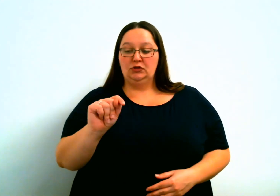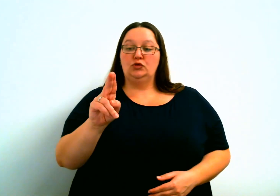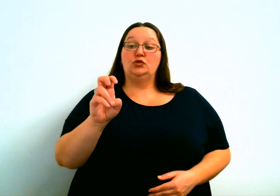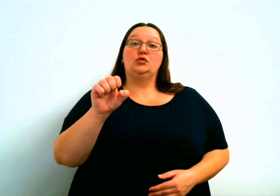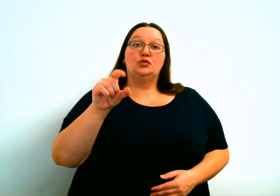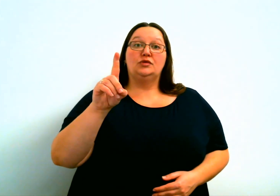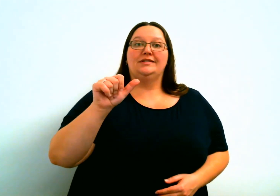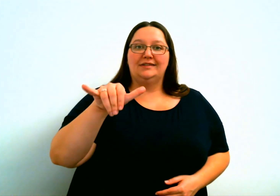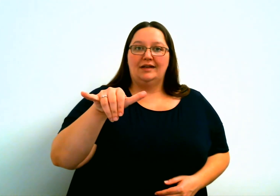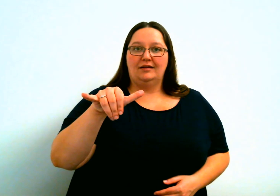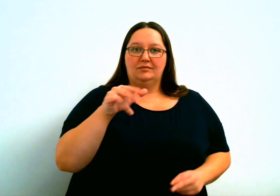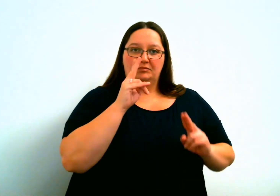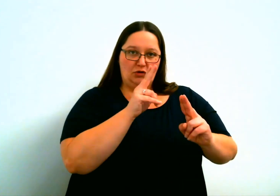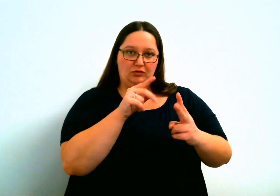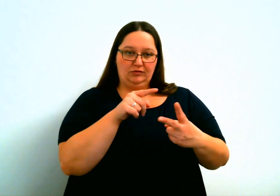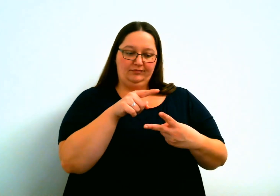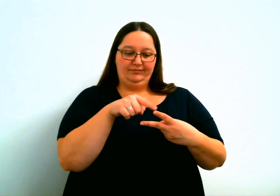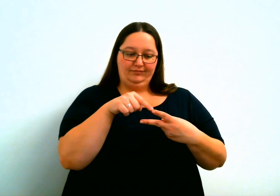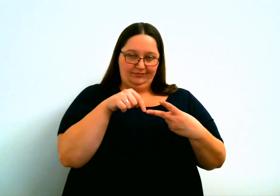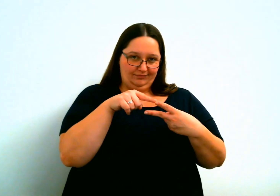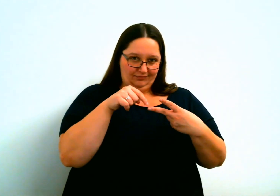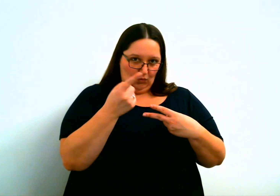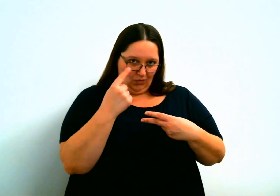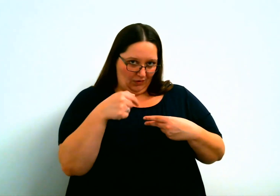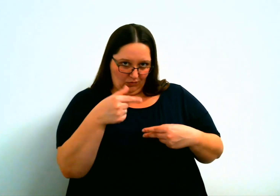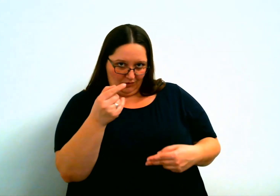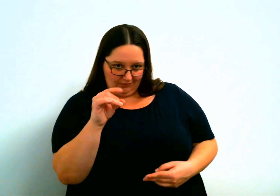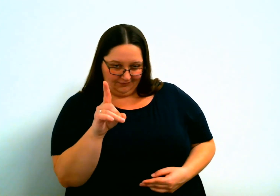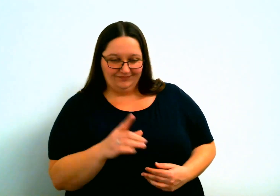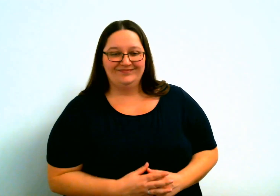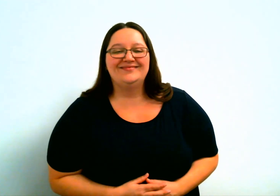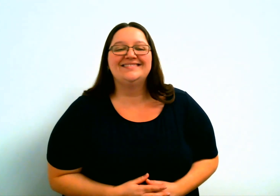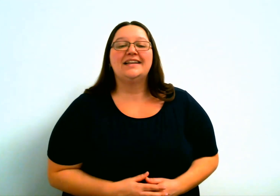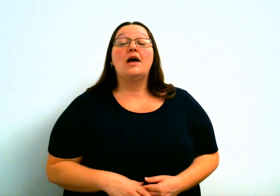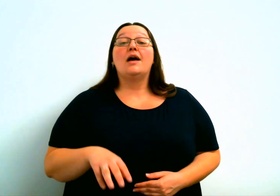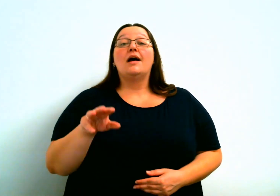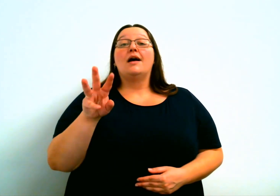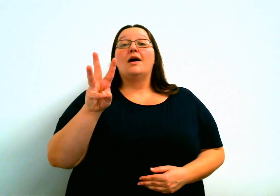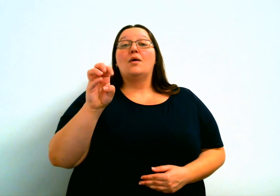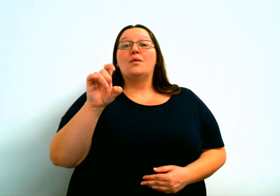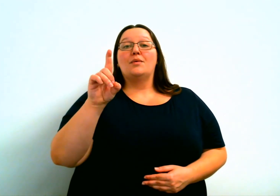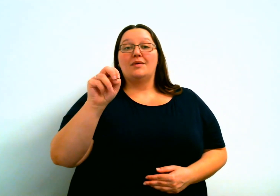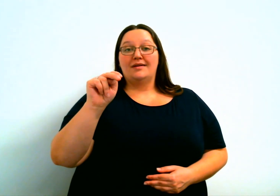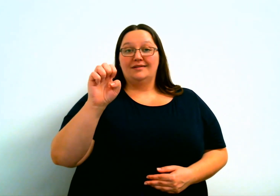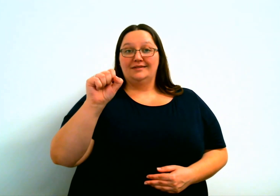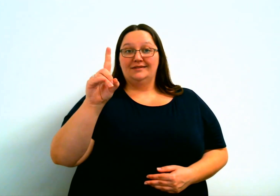either of those, but it's Tuesday to honor one of those gods. God of war.